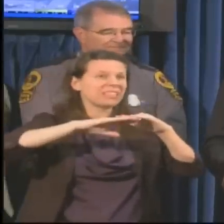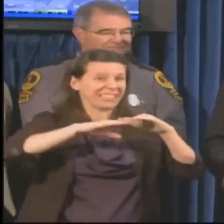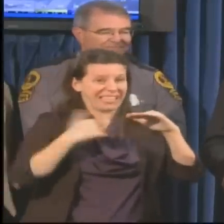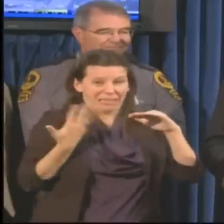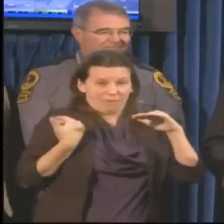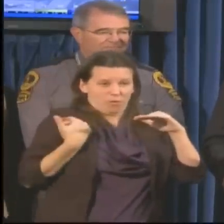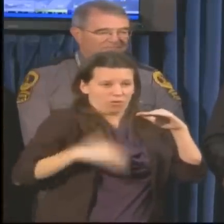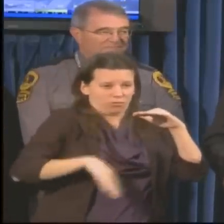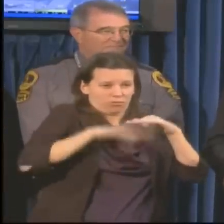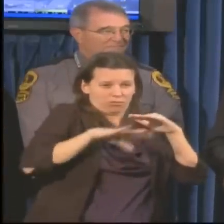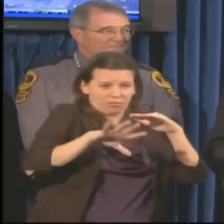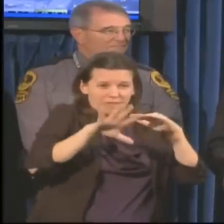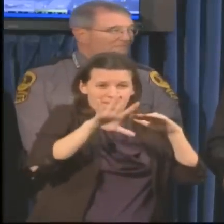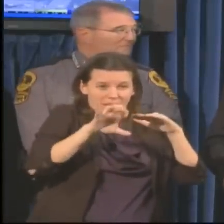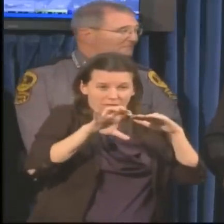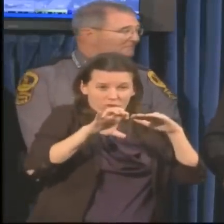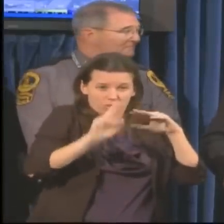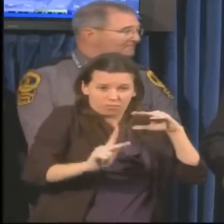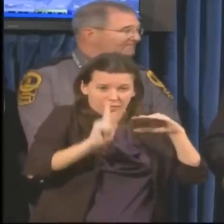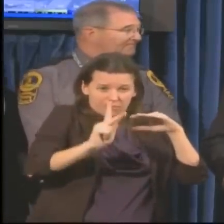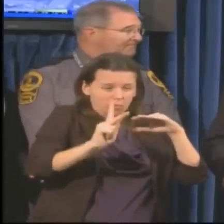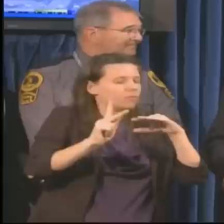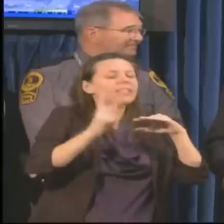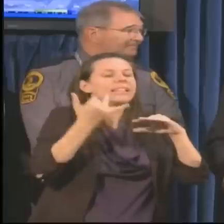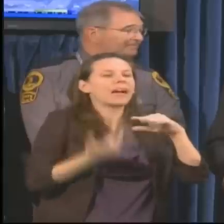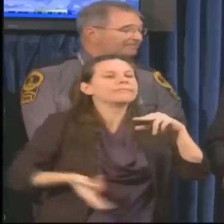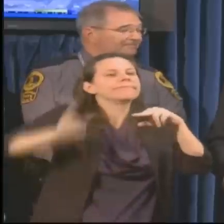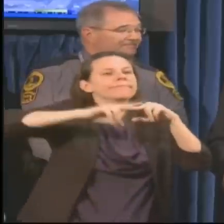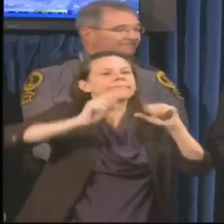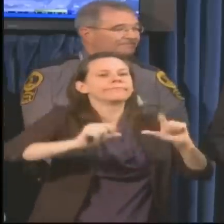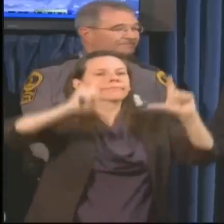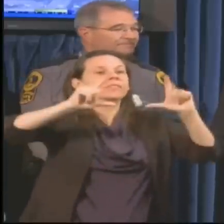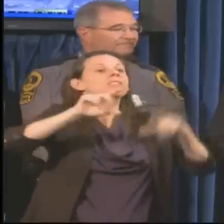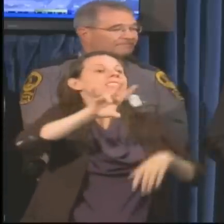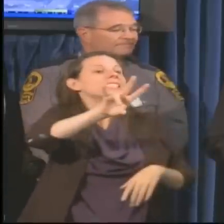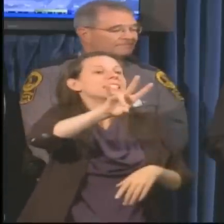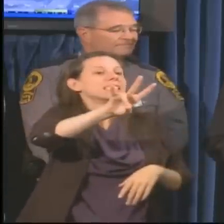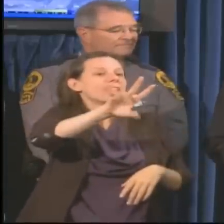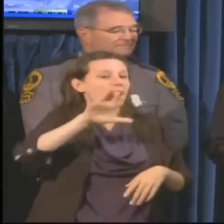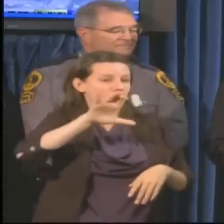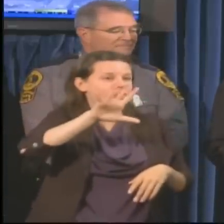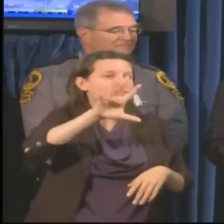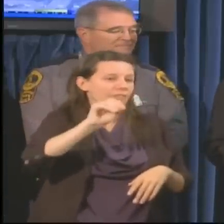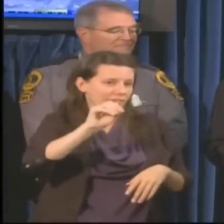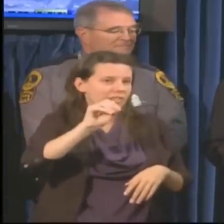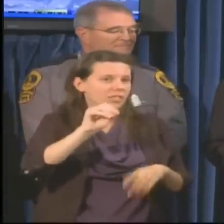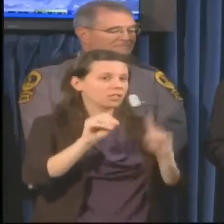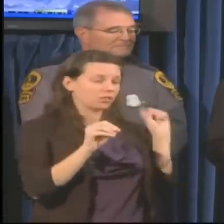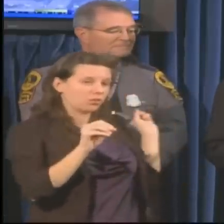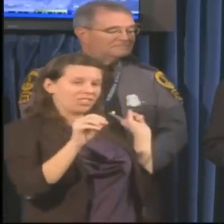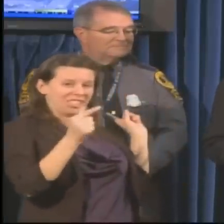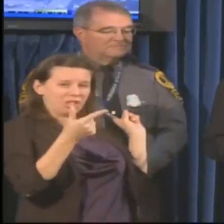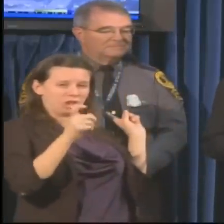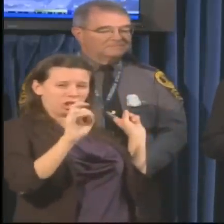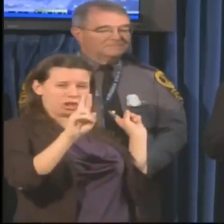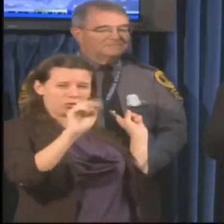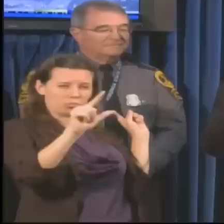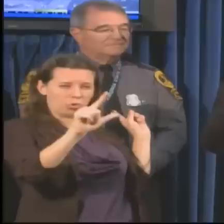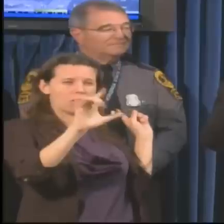And General Long, who is here with us, is in the process of activating another 150 to 200 people,